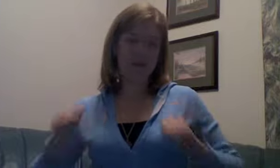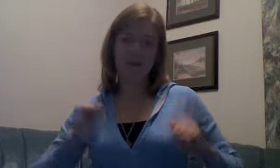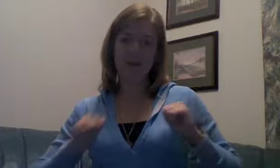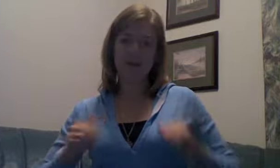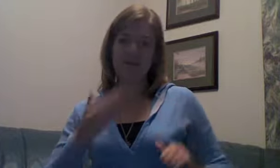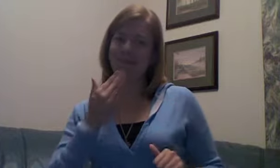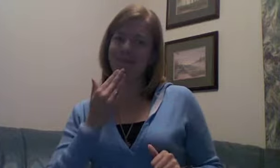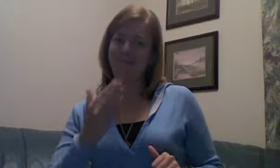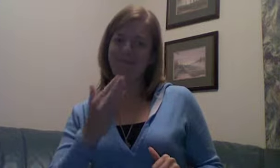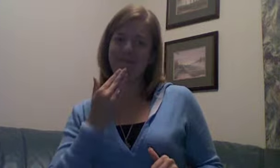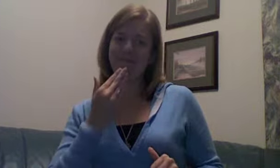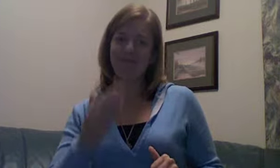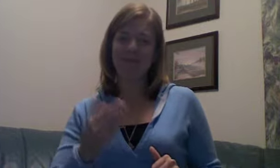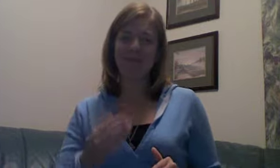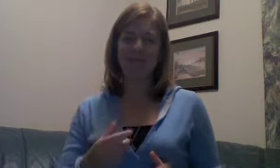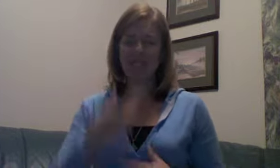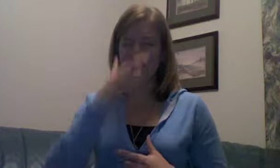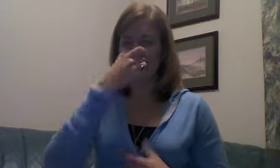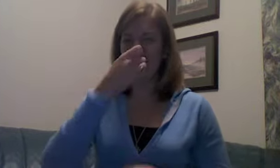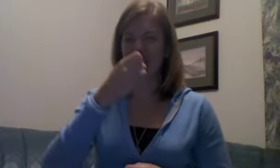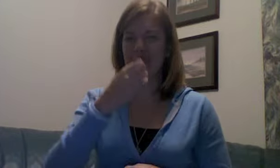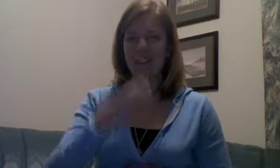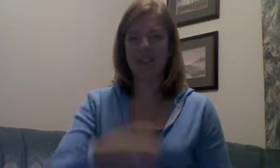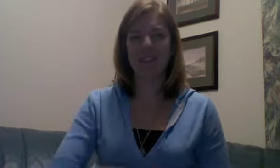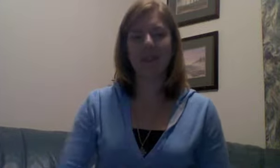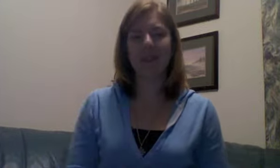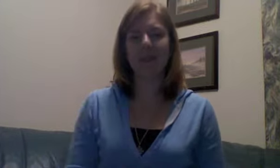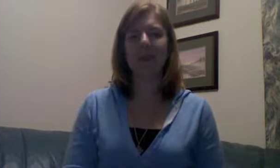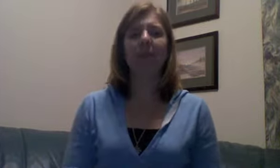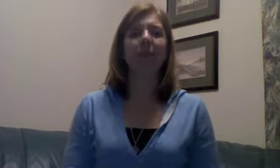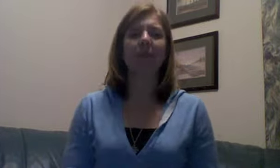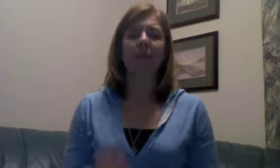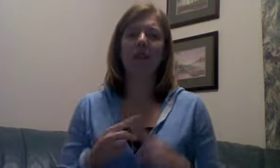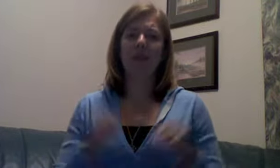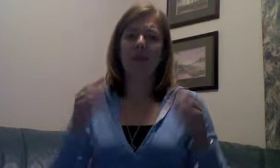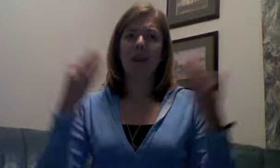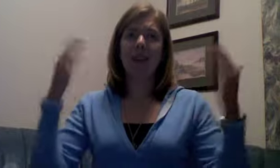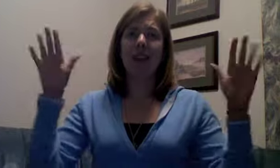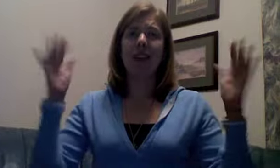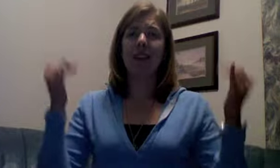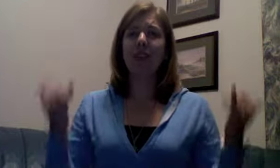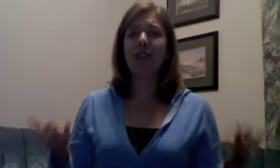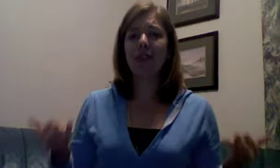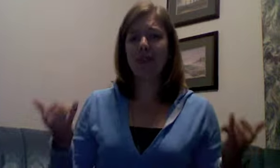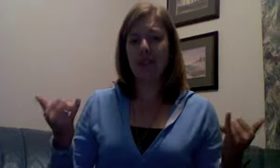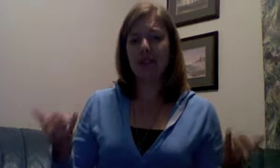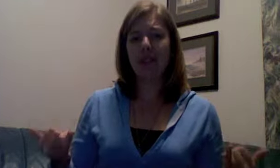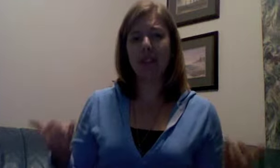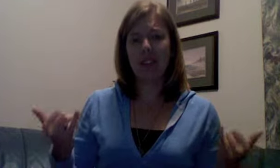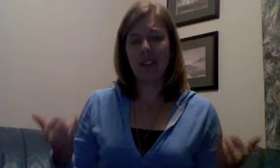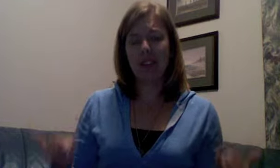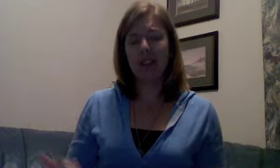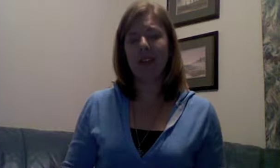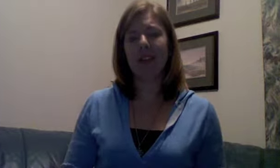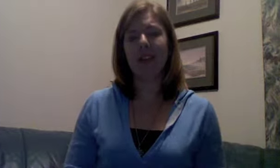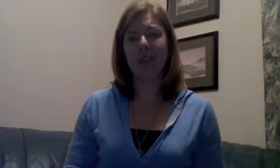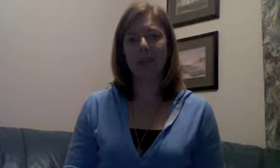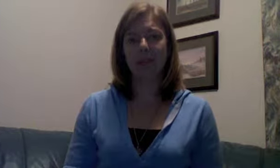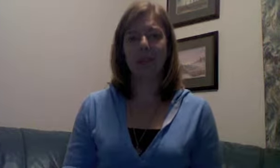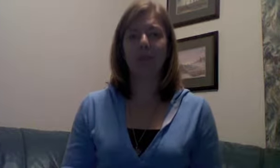very entertaining, but it's over now. But